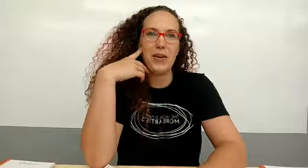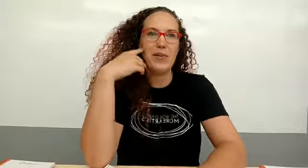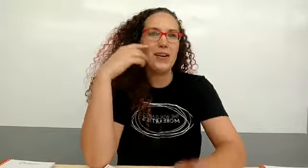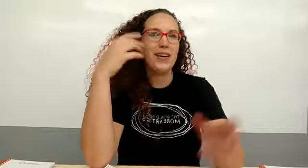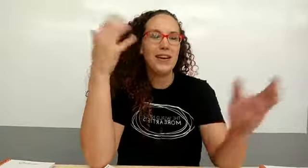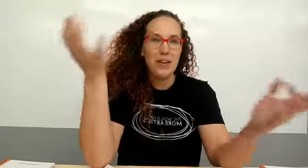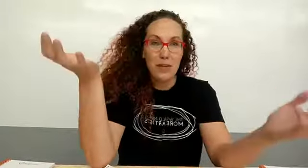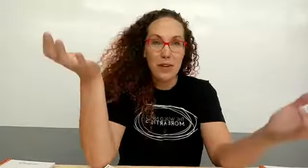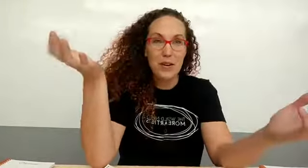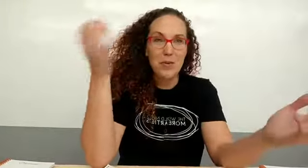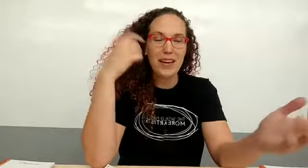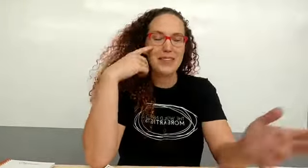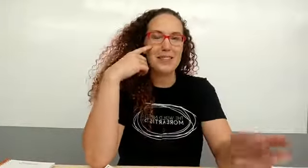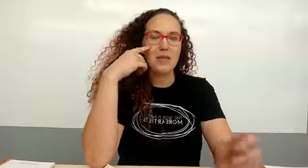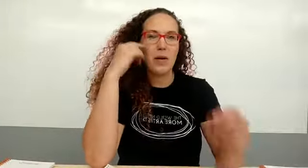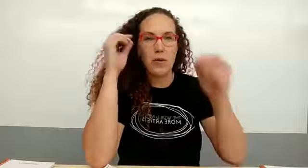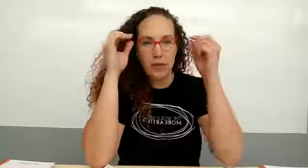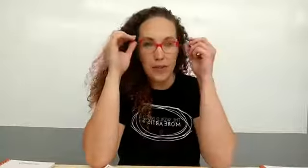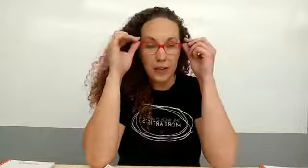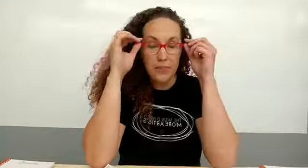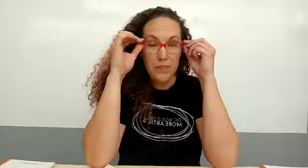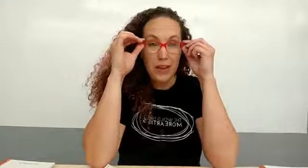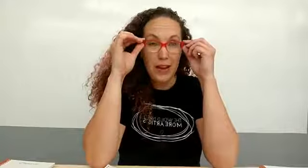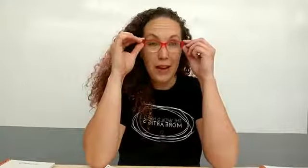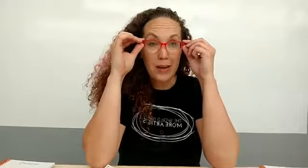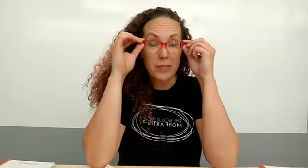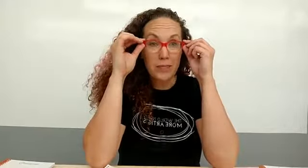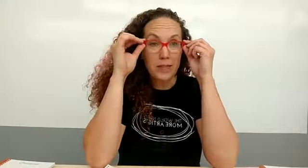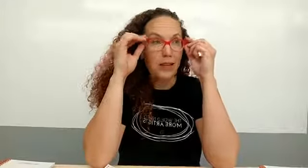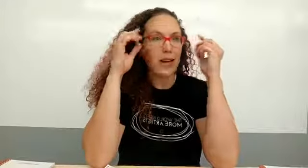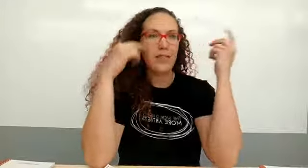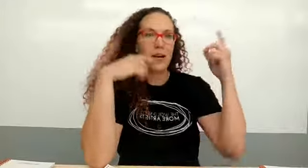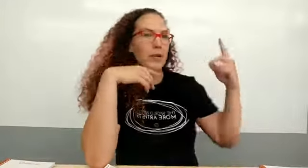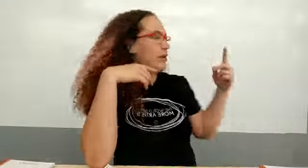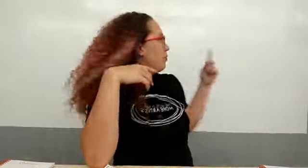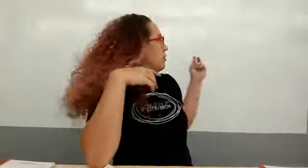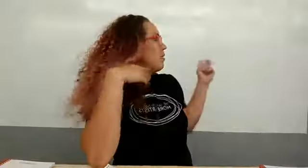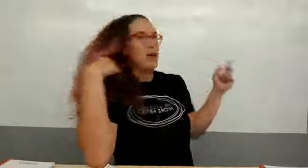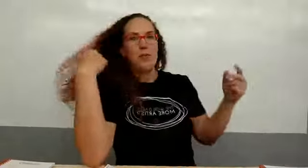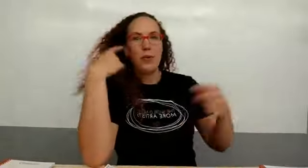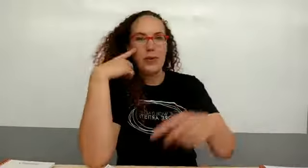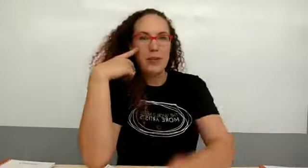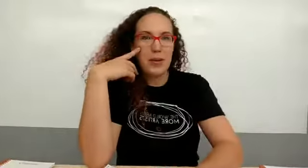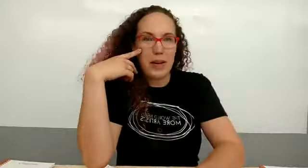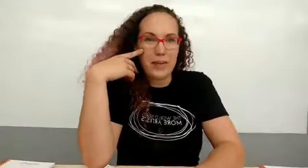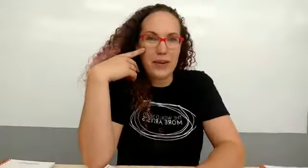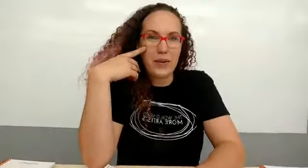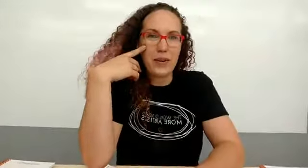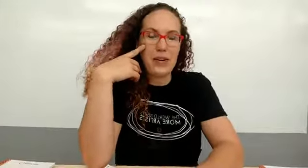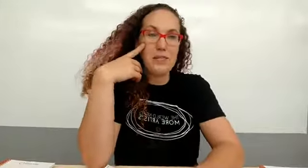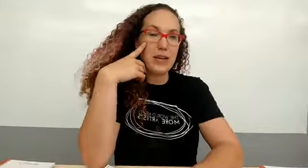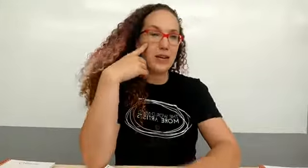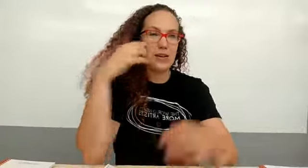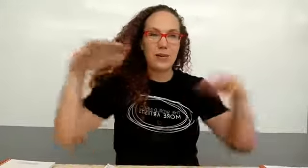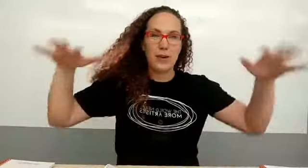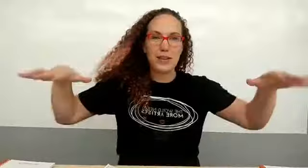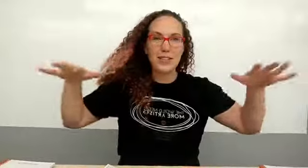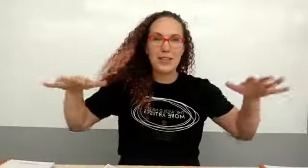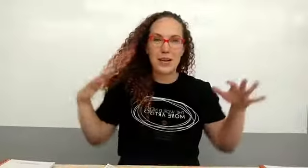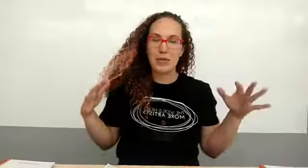from the new place so I'm over here and I've got my boring white background going on because we're actually set up